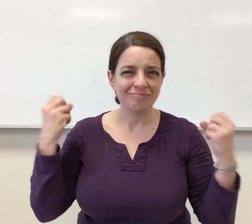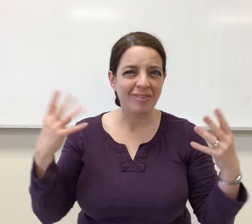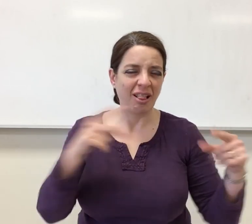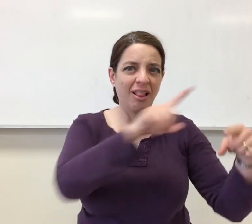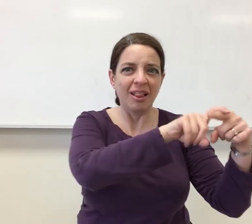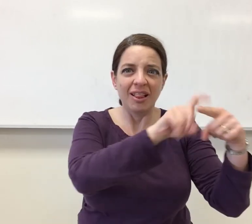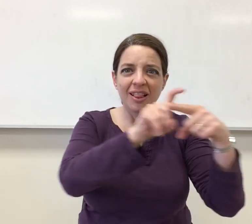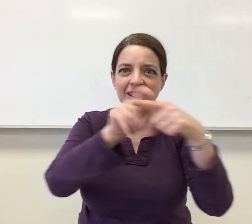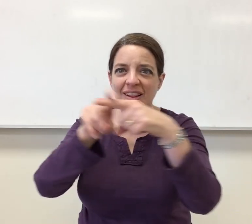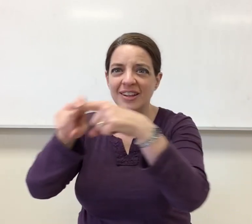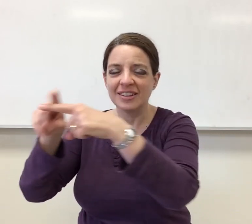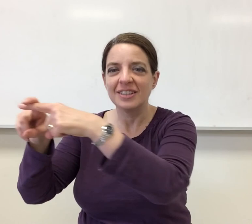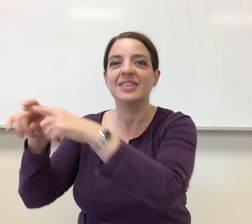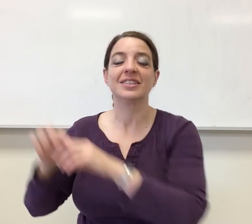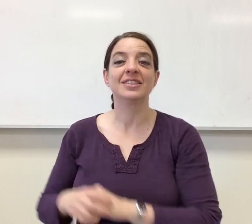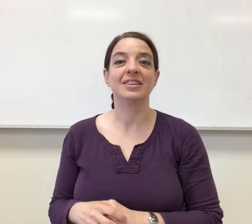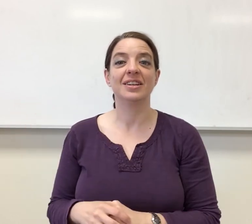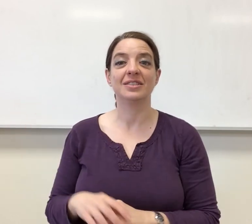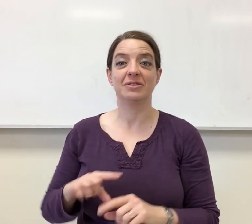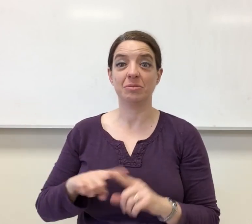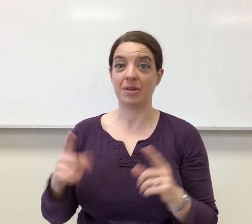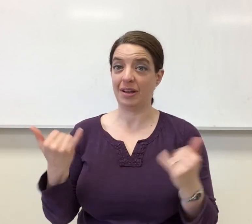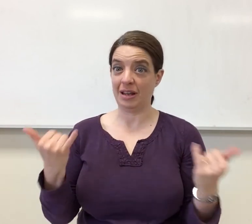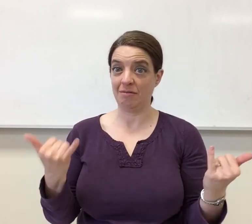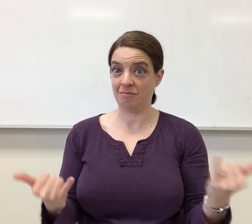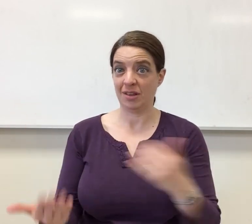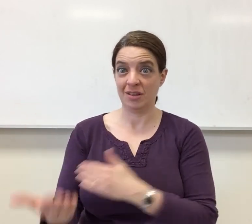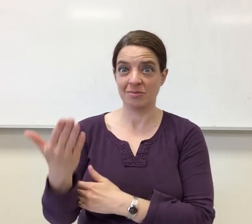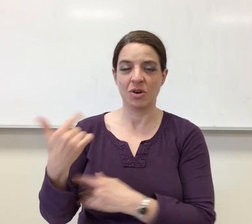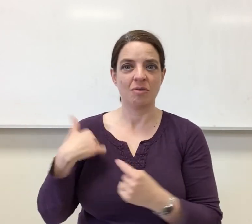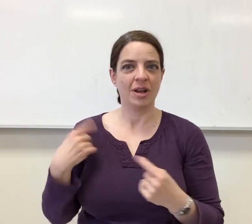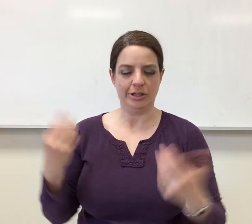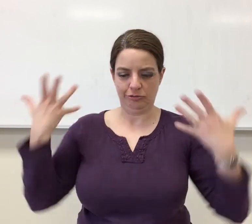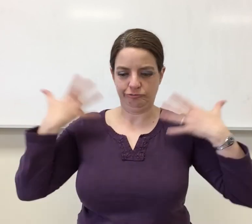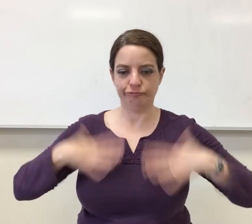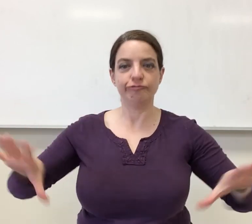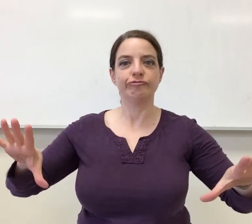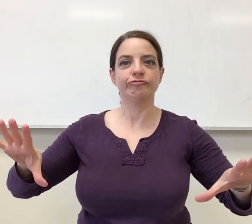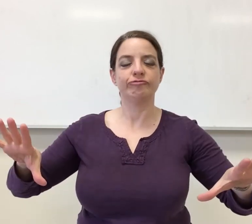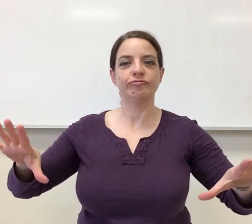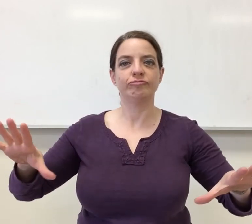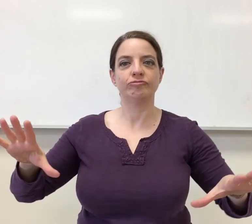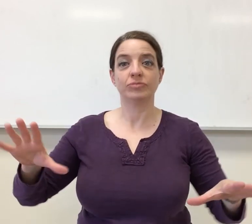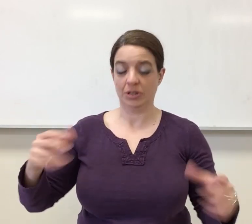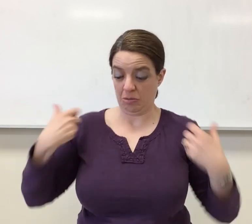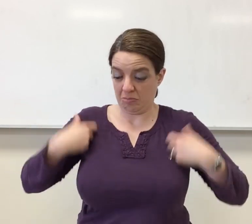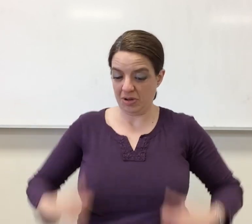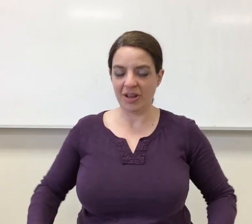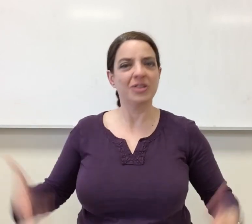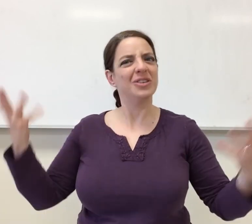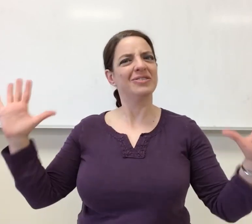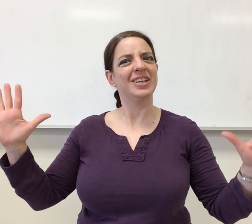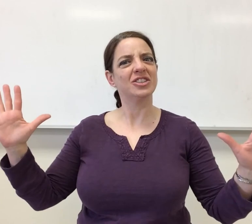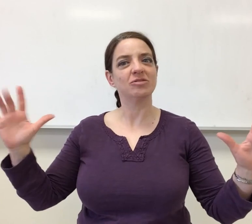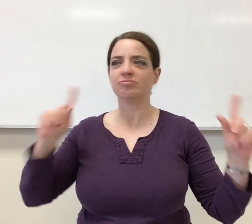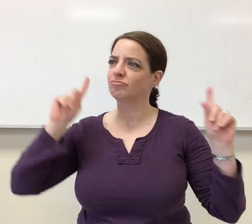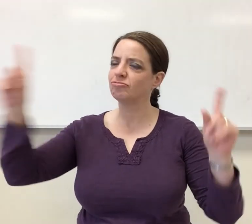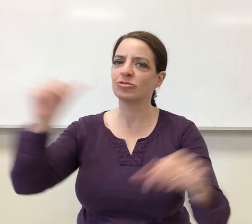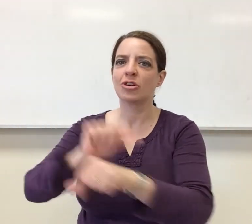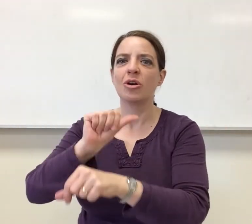So I have a lot of clothes, a whole closet full of them all lined up. But this morning, I just put this on and I came to school. I just put on this